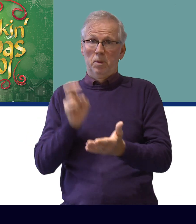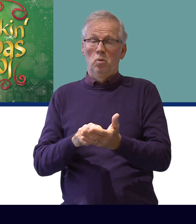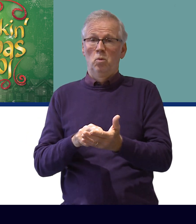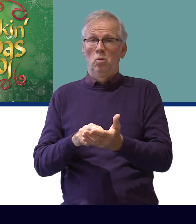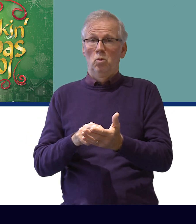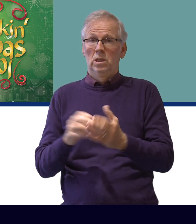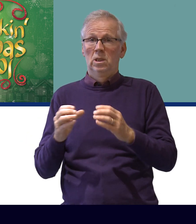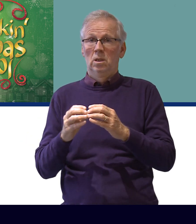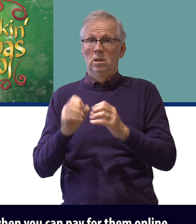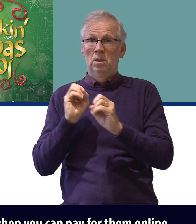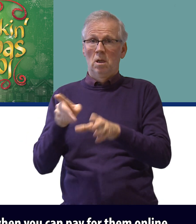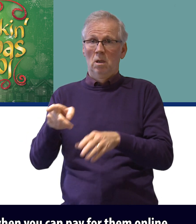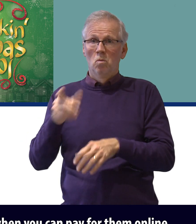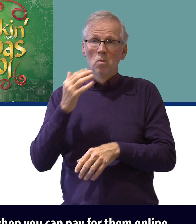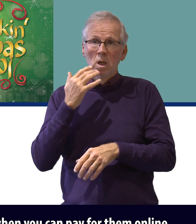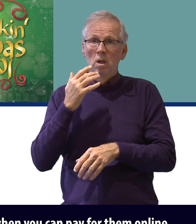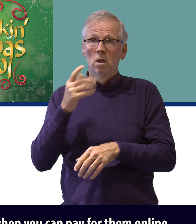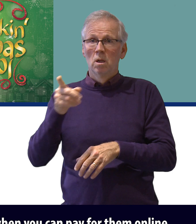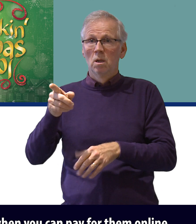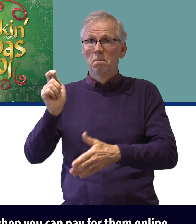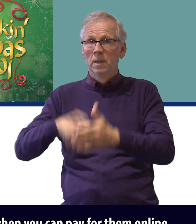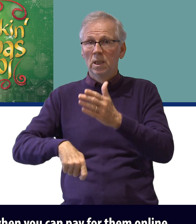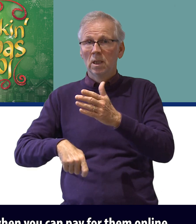We will book the tickets and tell you when you can pay for them online